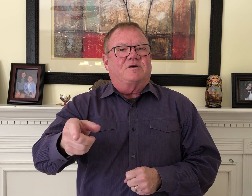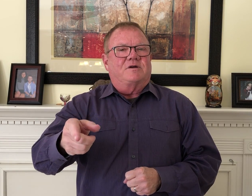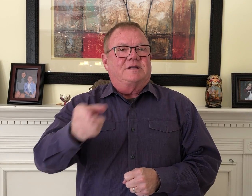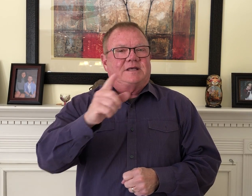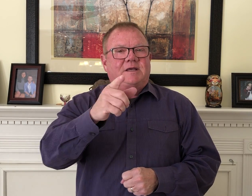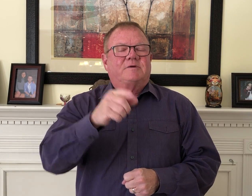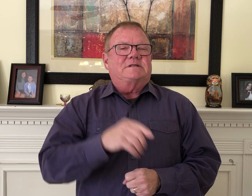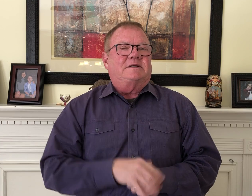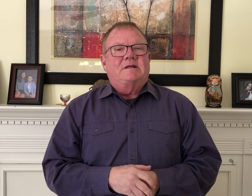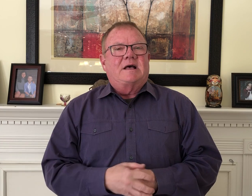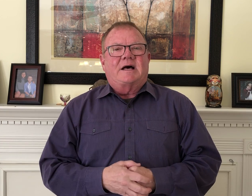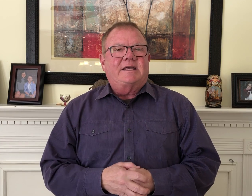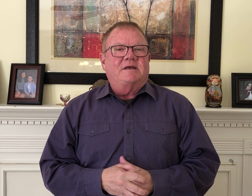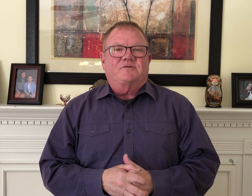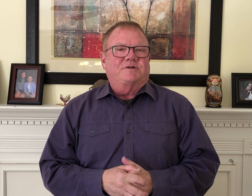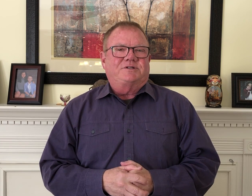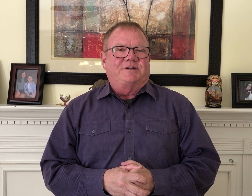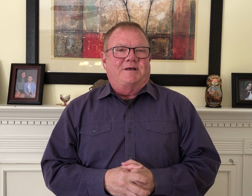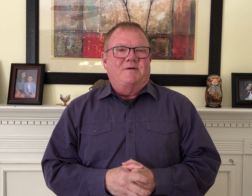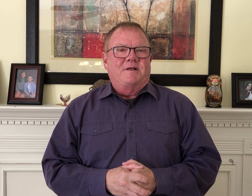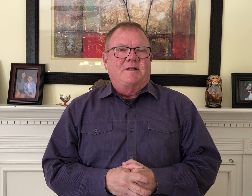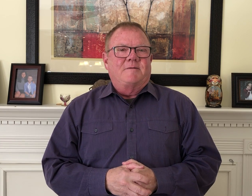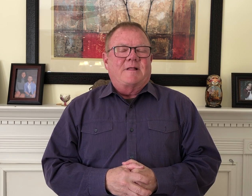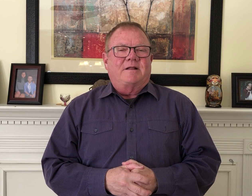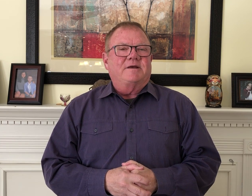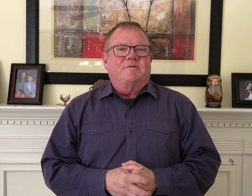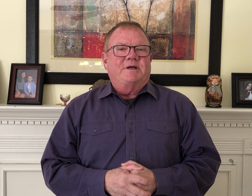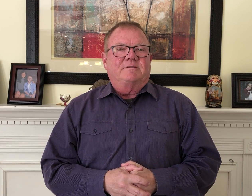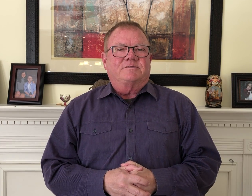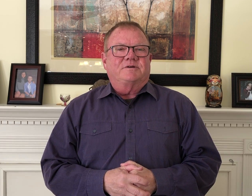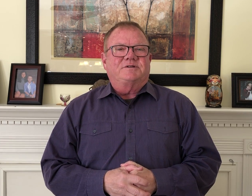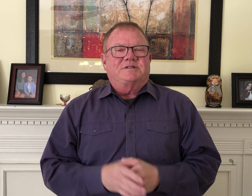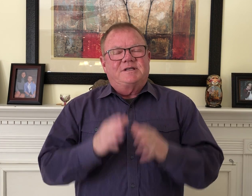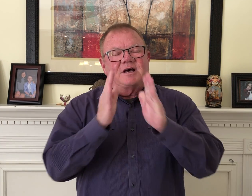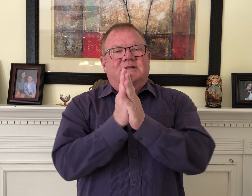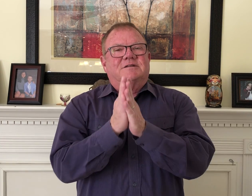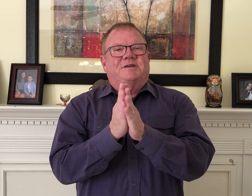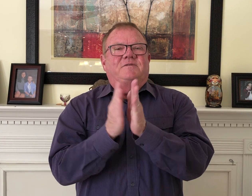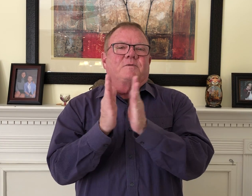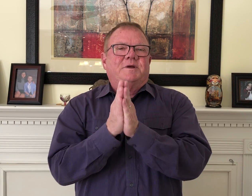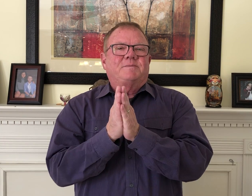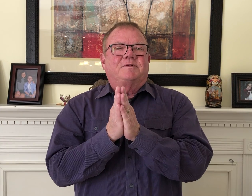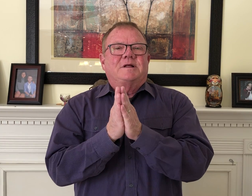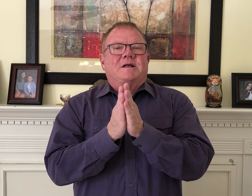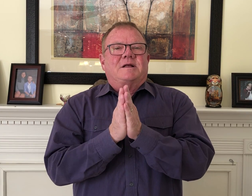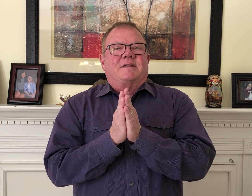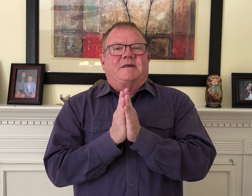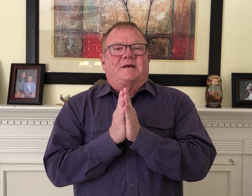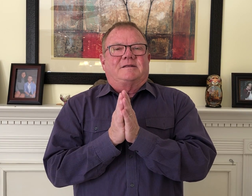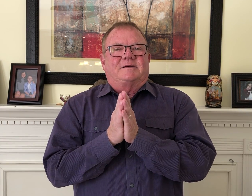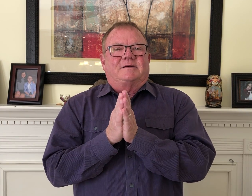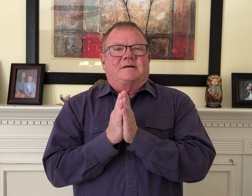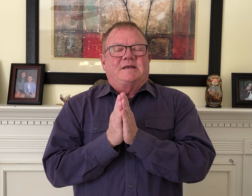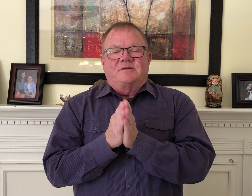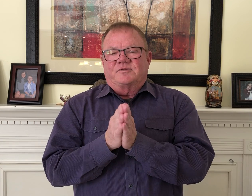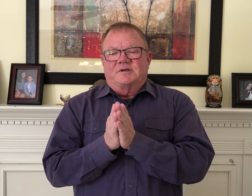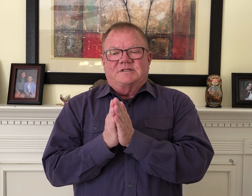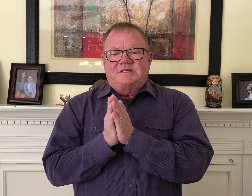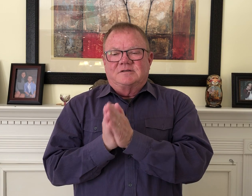heart, the king would have said, I can't trust you now. I'll never be able to trust you. See, God is looking for people that he can trust. He's